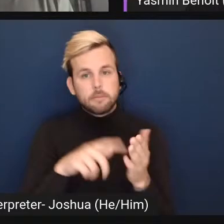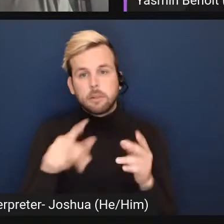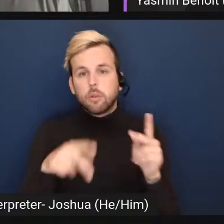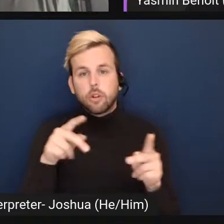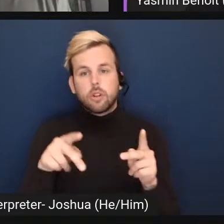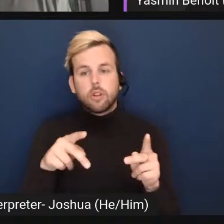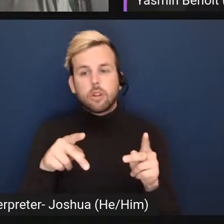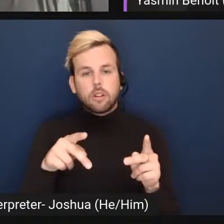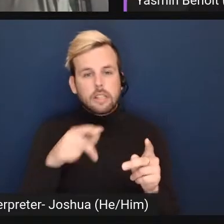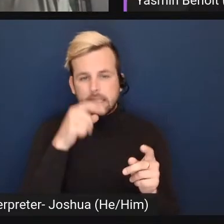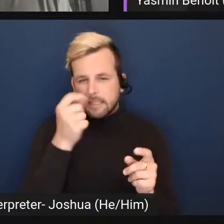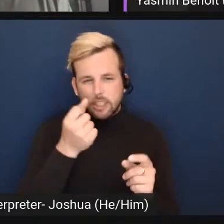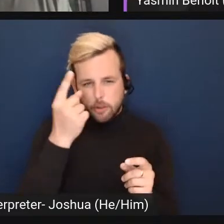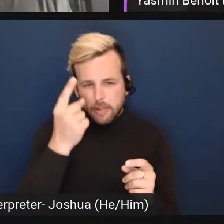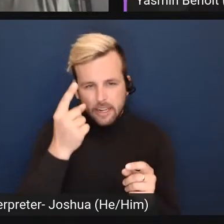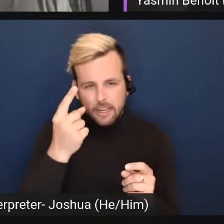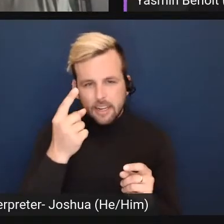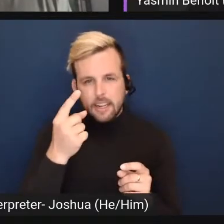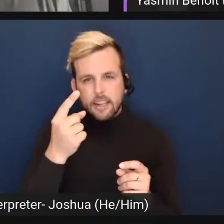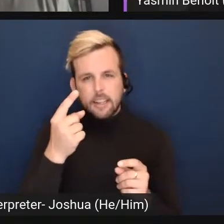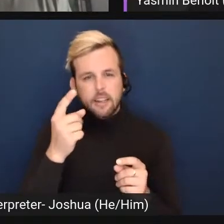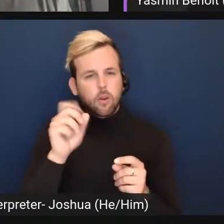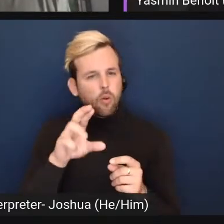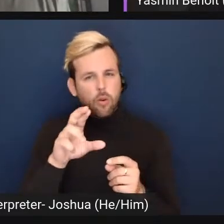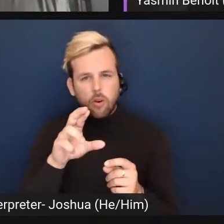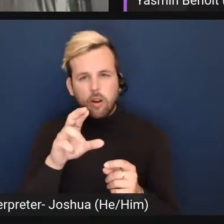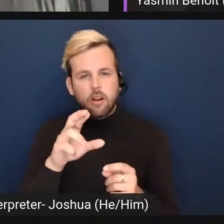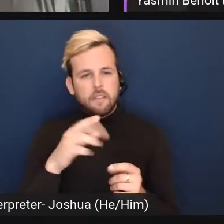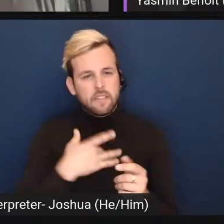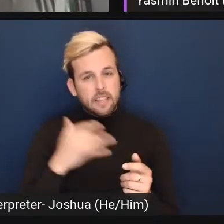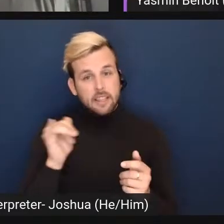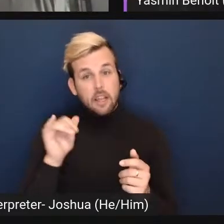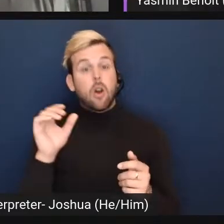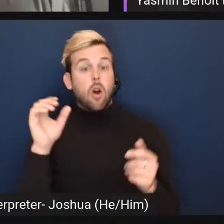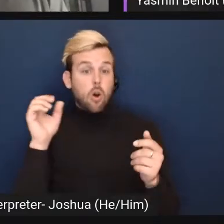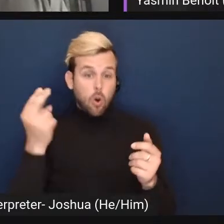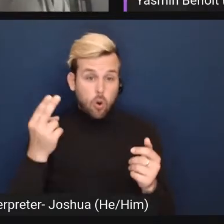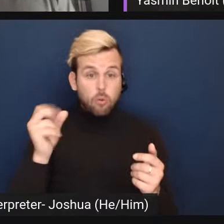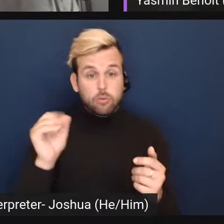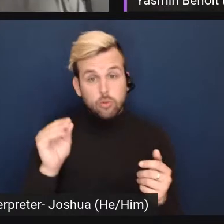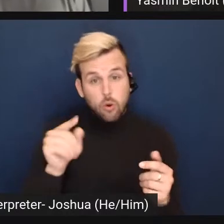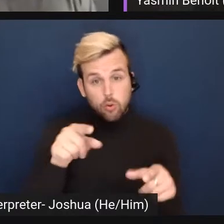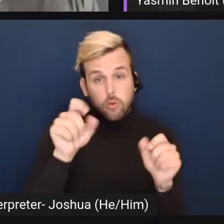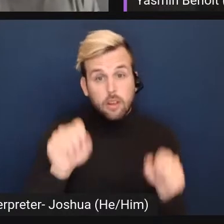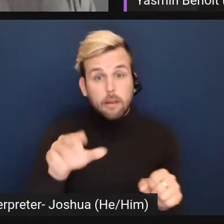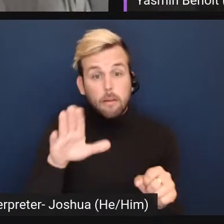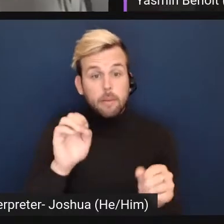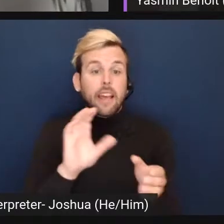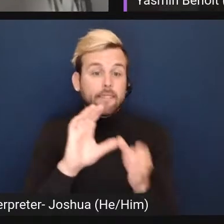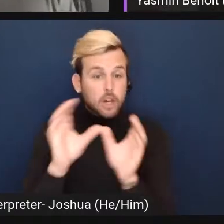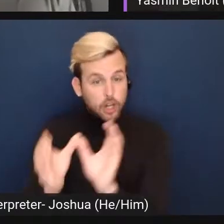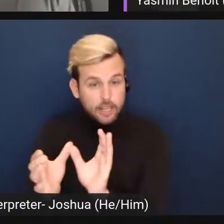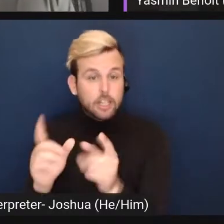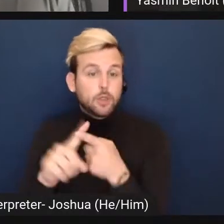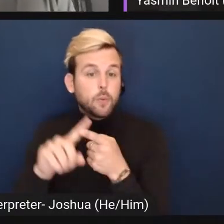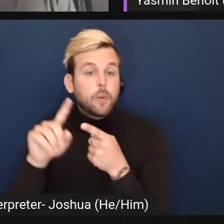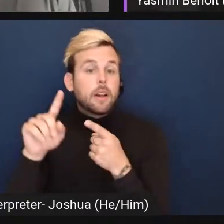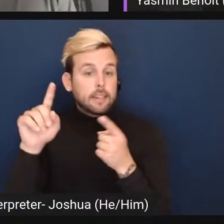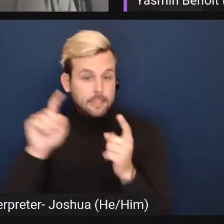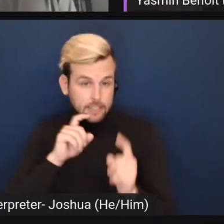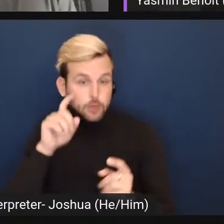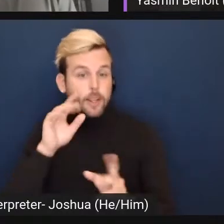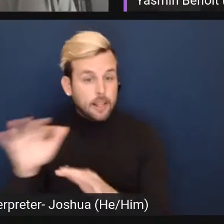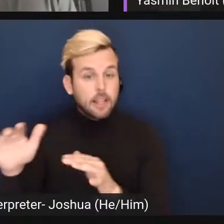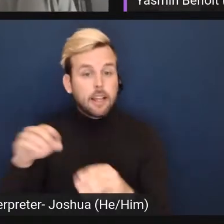misinterpreting little to no or taking that as a, oh, so you can be converted or this can happen. Or